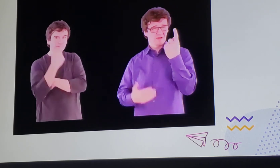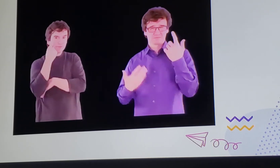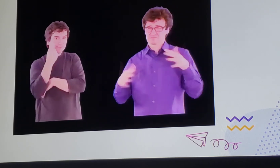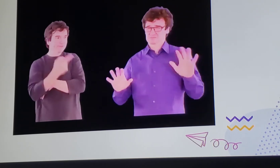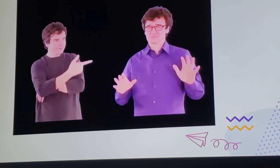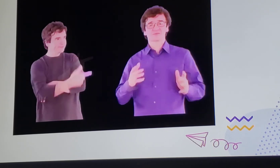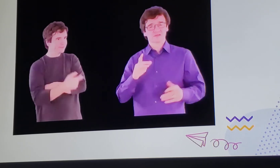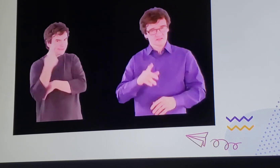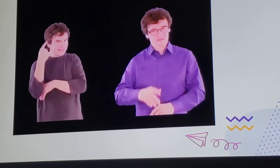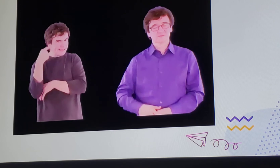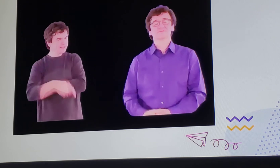be giving one effect.